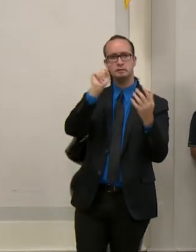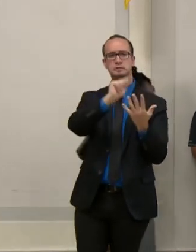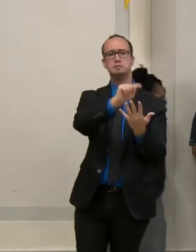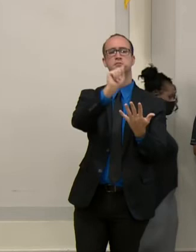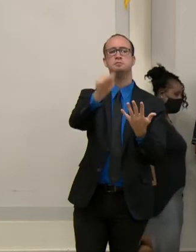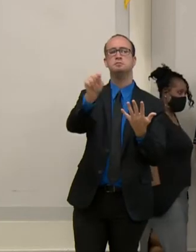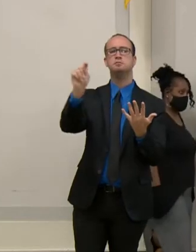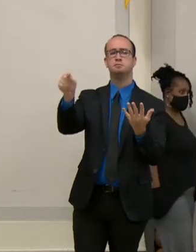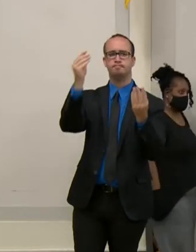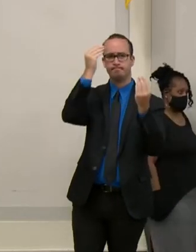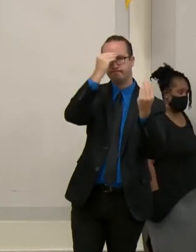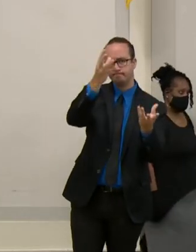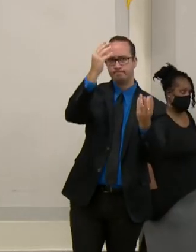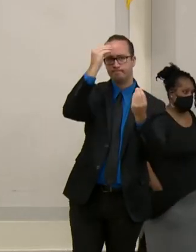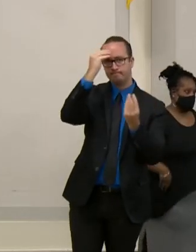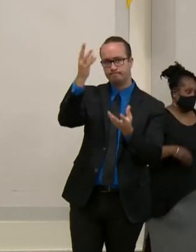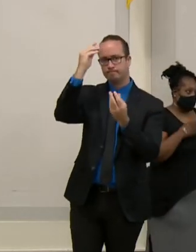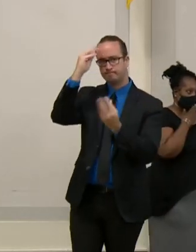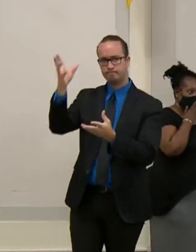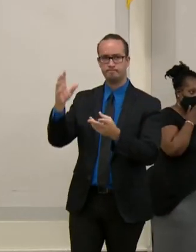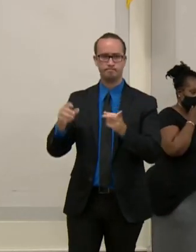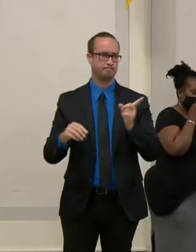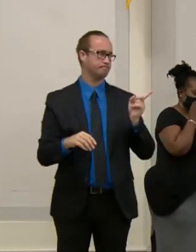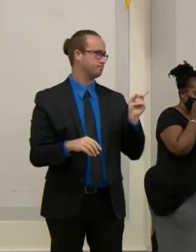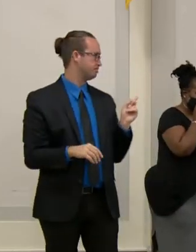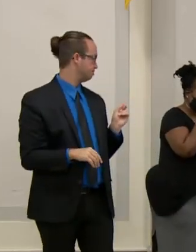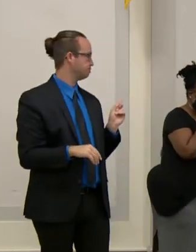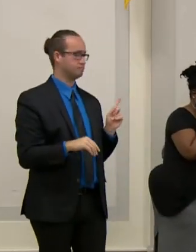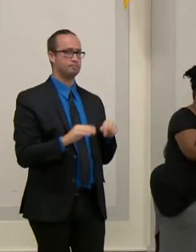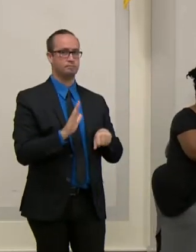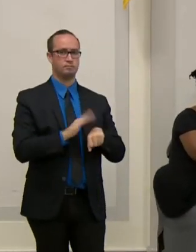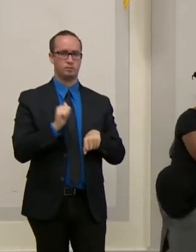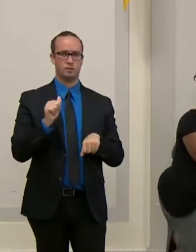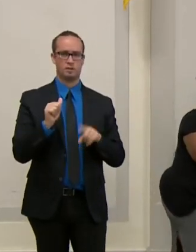Winkler here, who's the chief of, uh, communications, and she can speak to that.